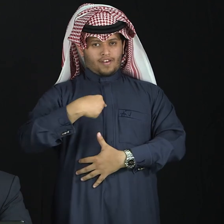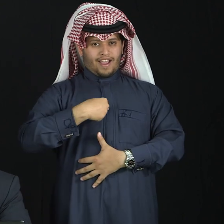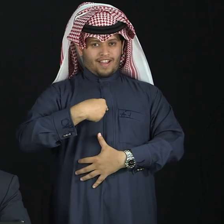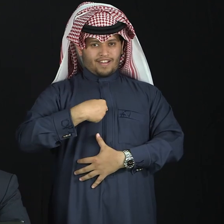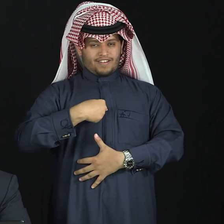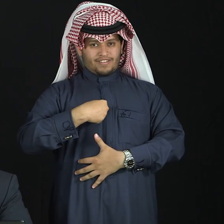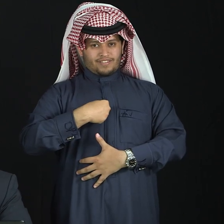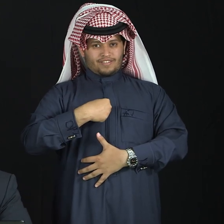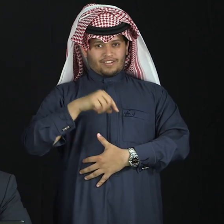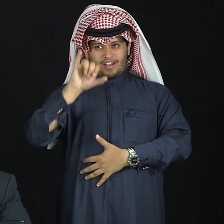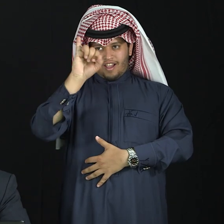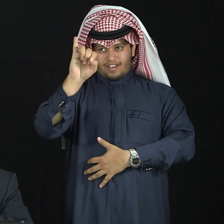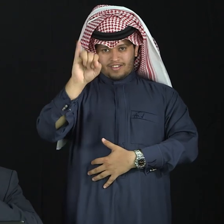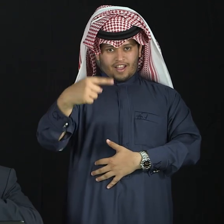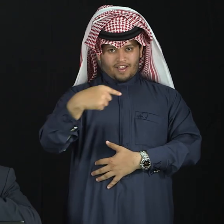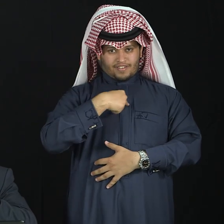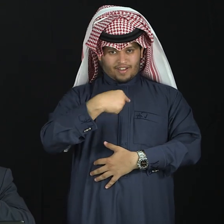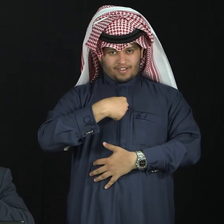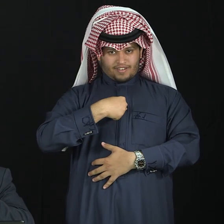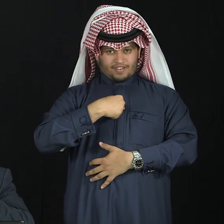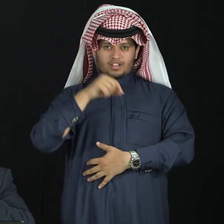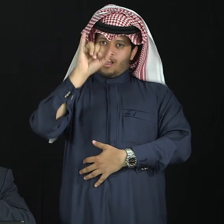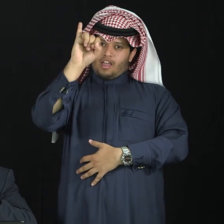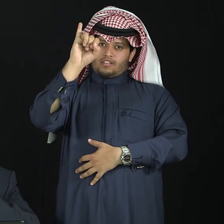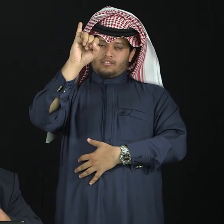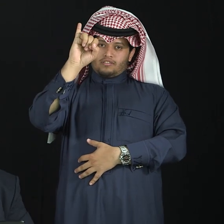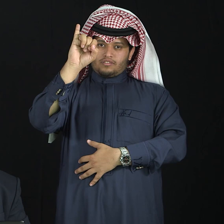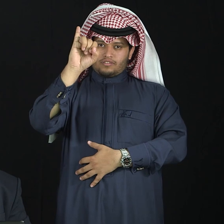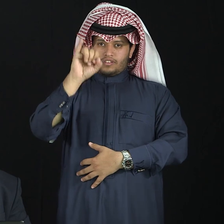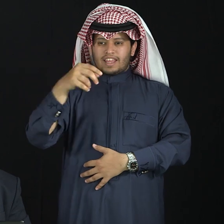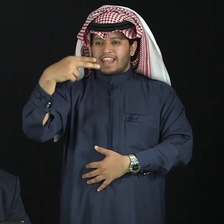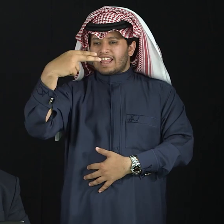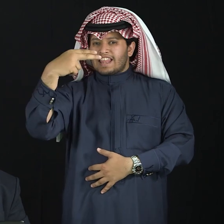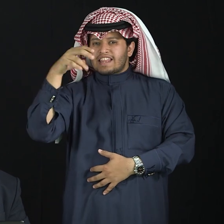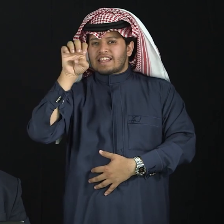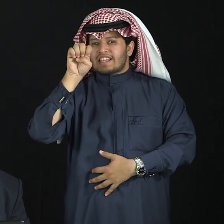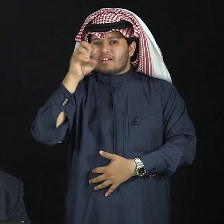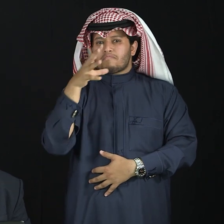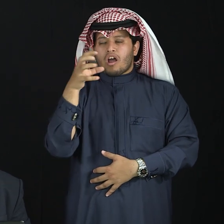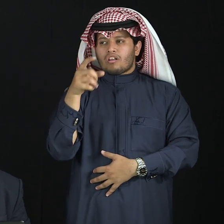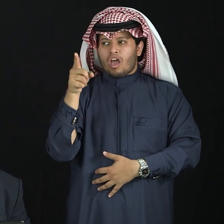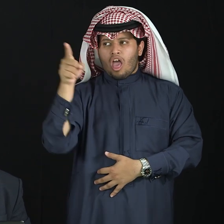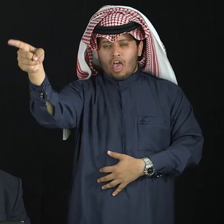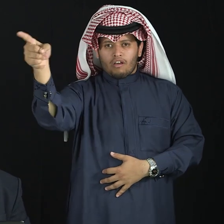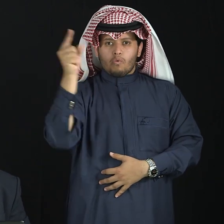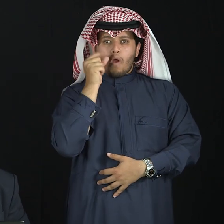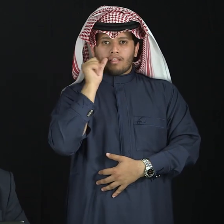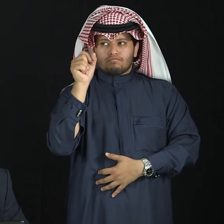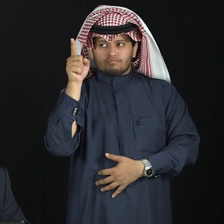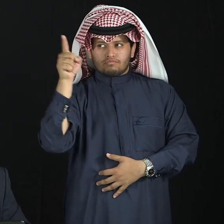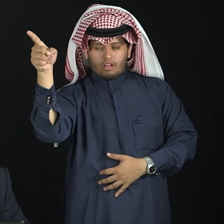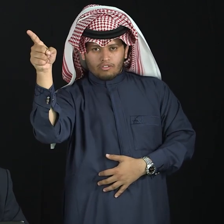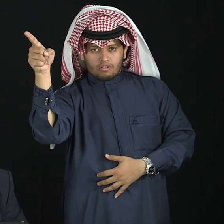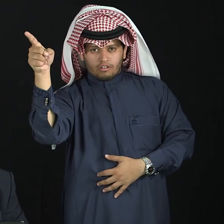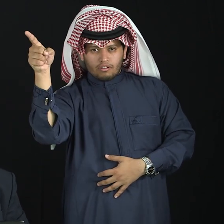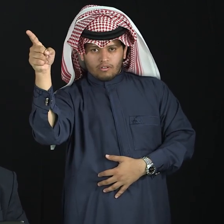the personal pronouns. I, I, he, you just refer to the person, yes, I'm